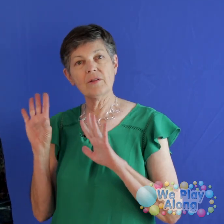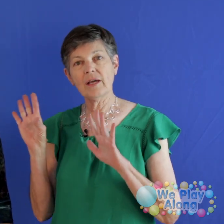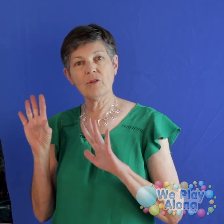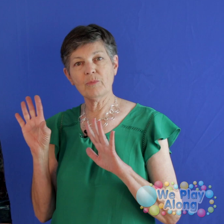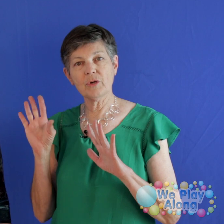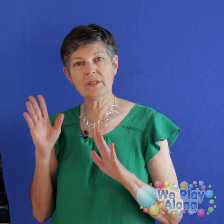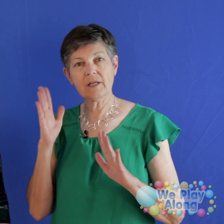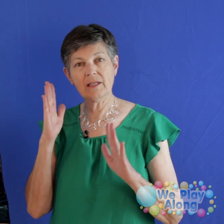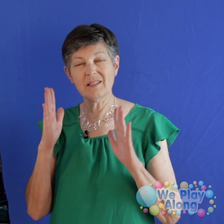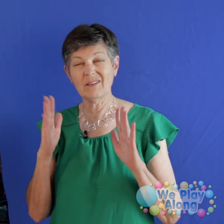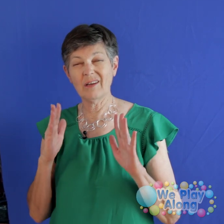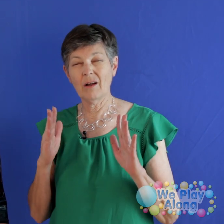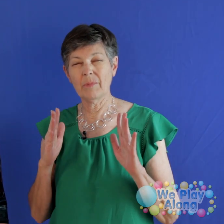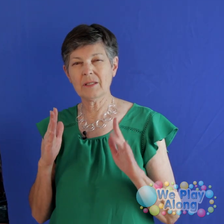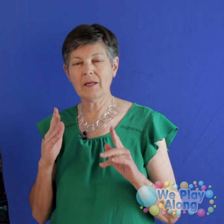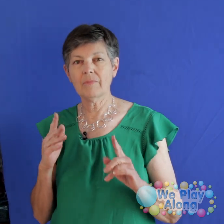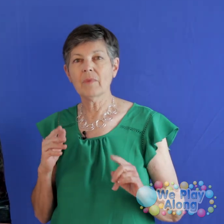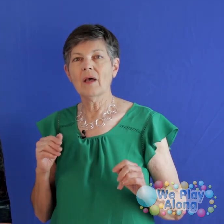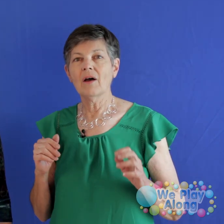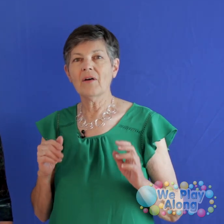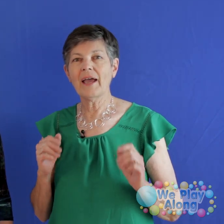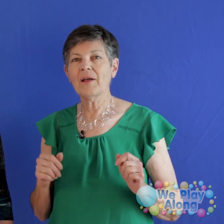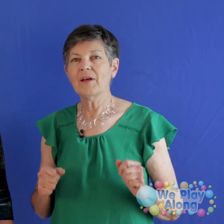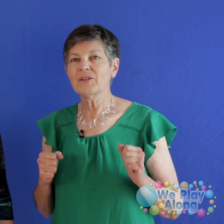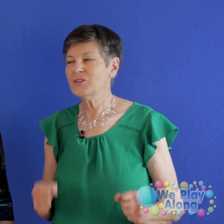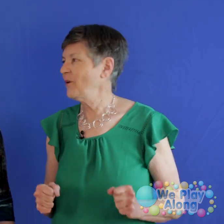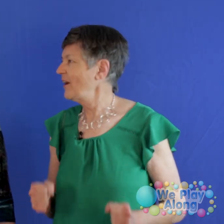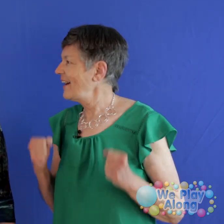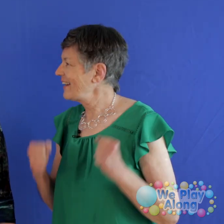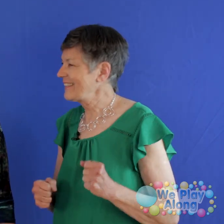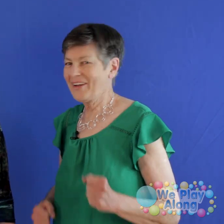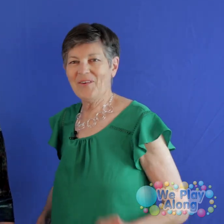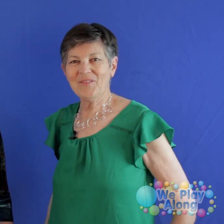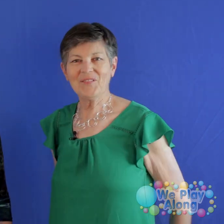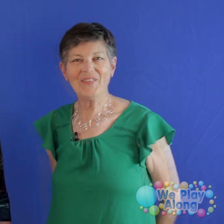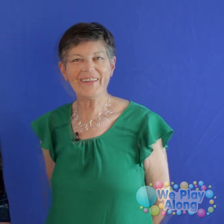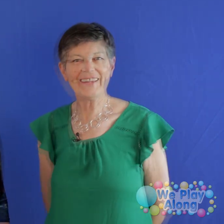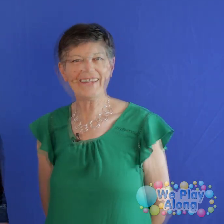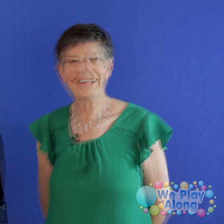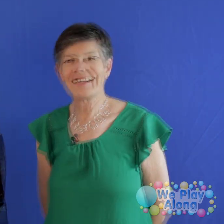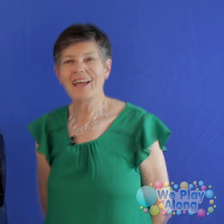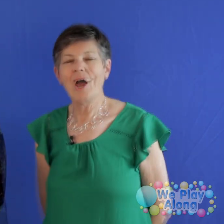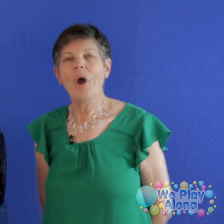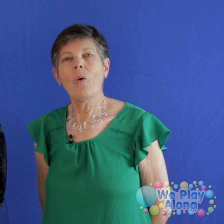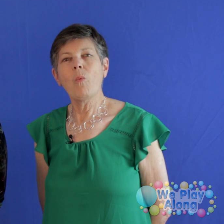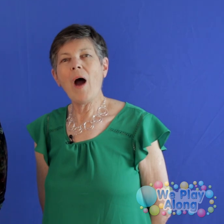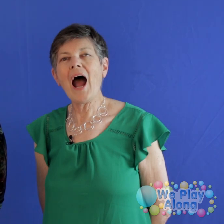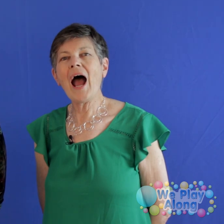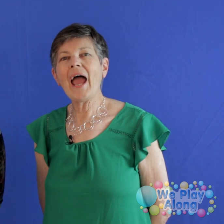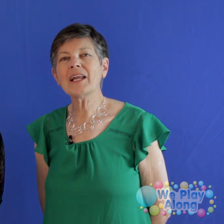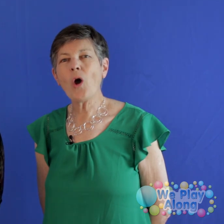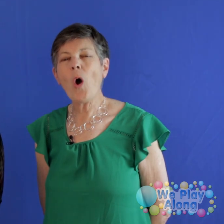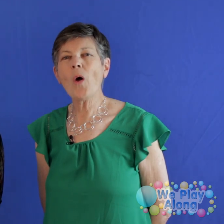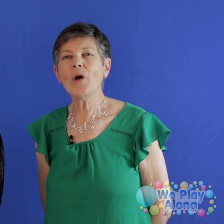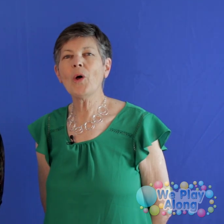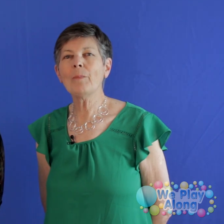to the other person because then you get all mixed up. Okay so let's go. White Coral